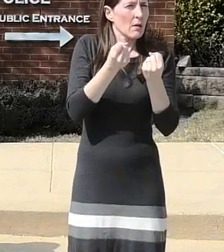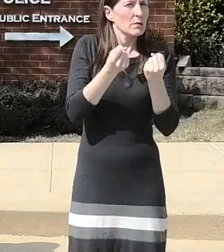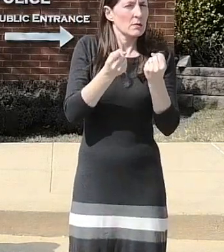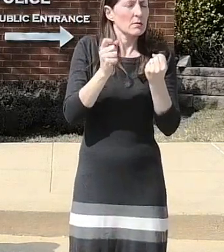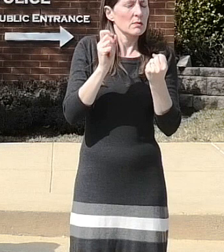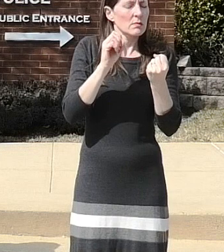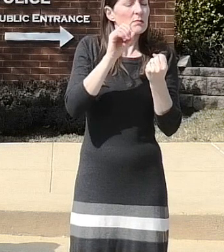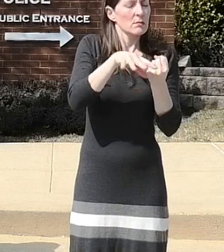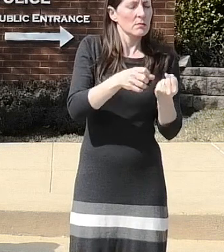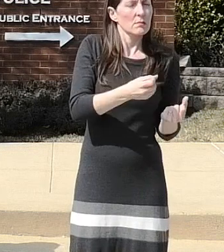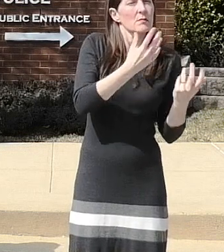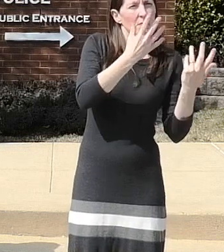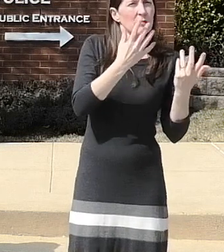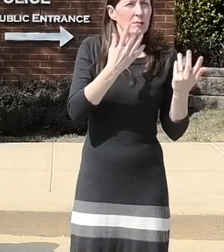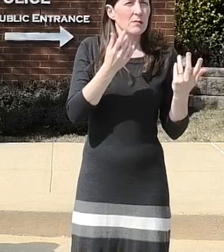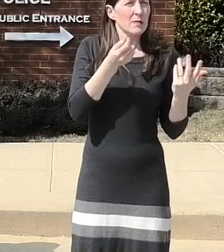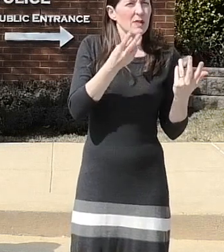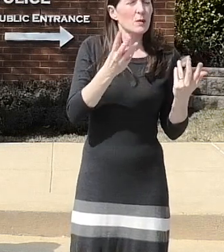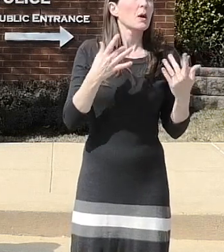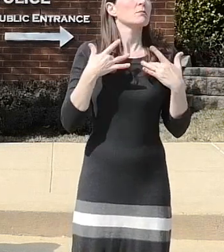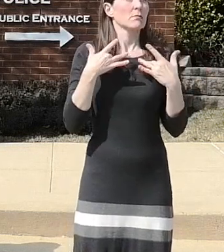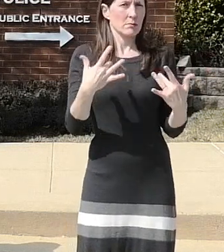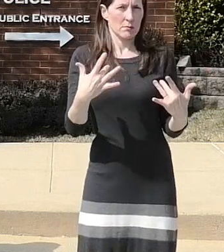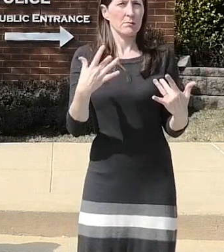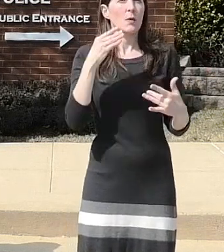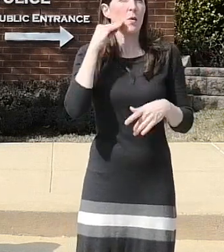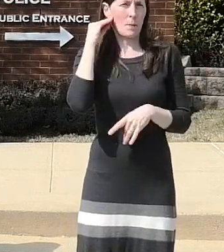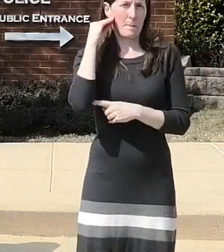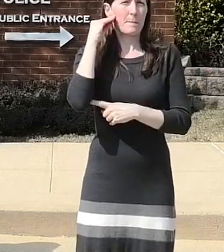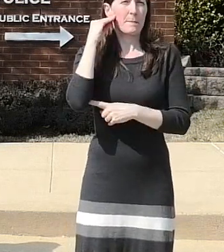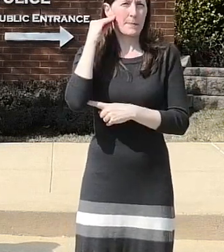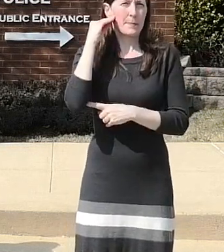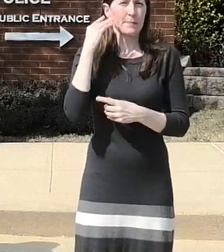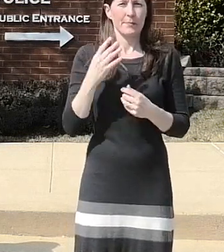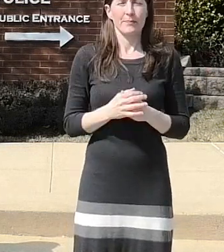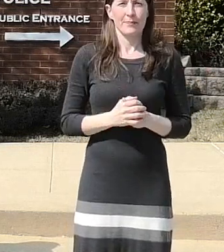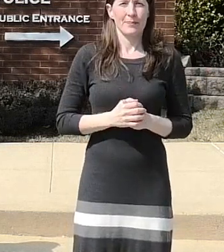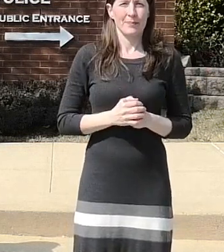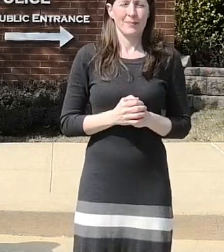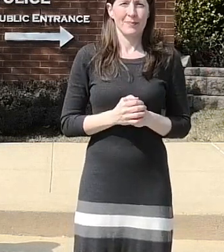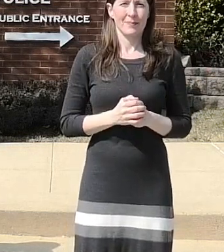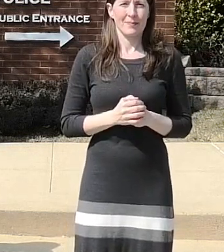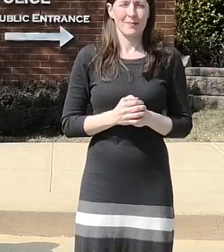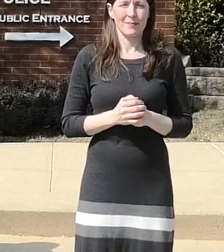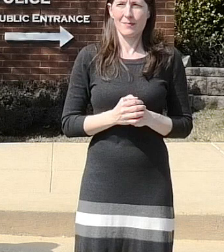um usually he set fire to their